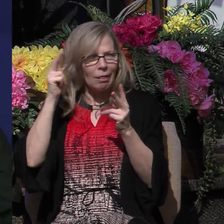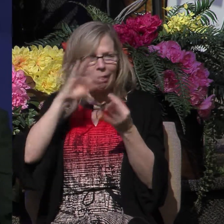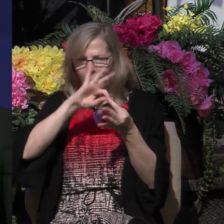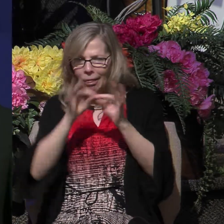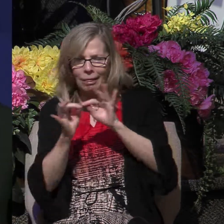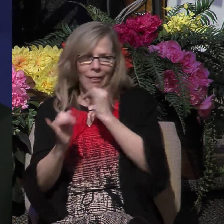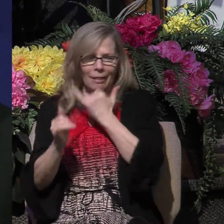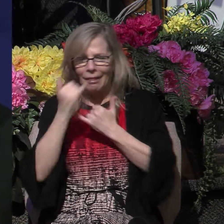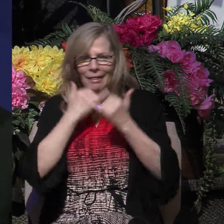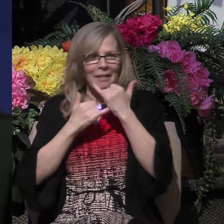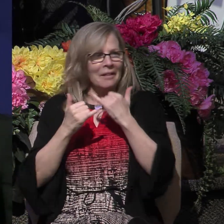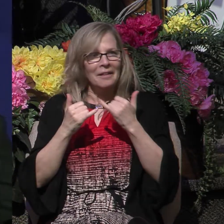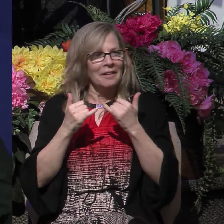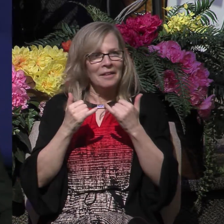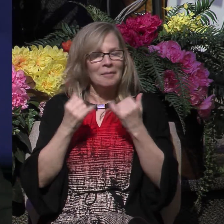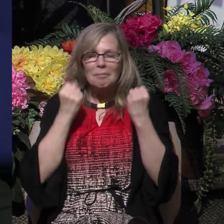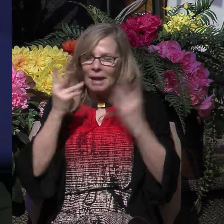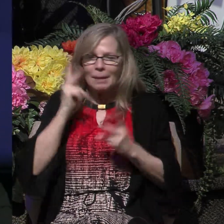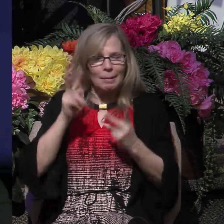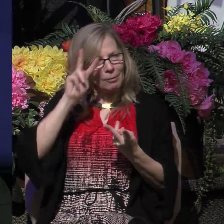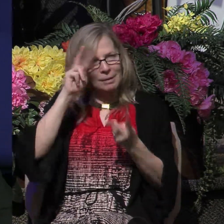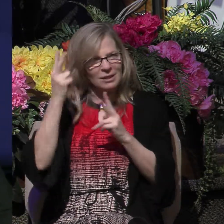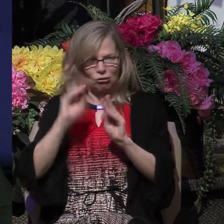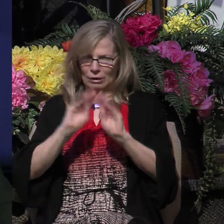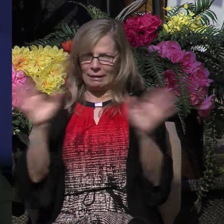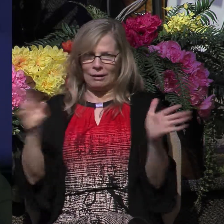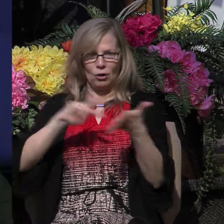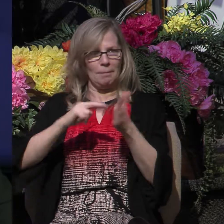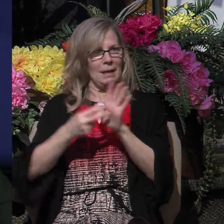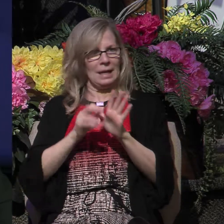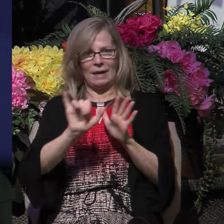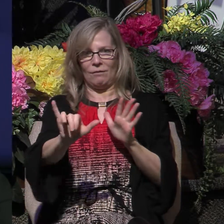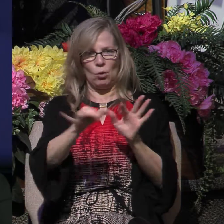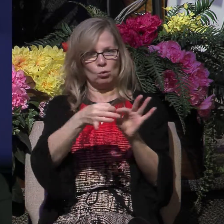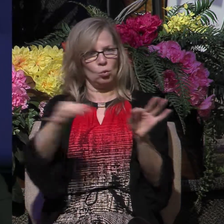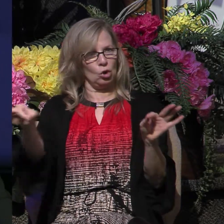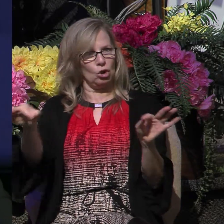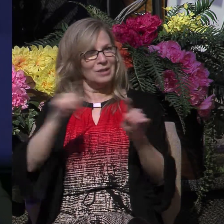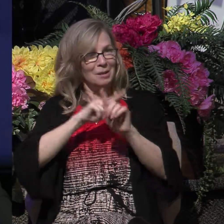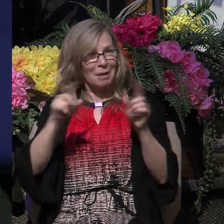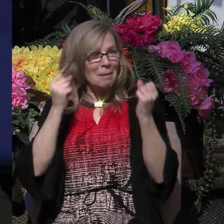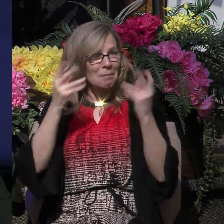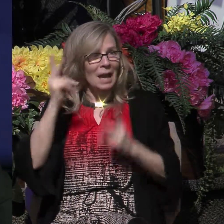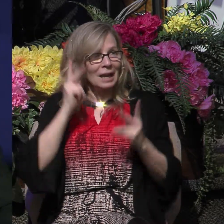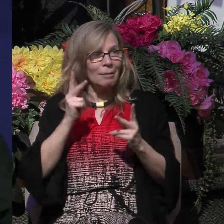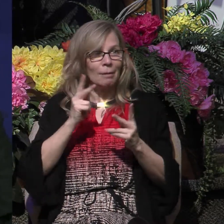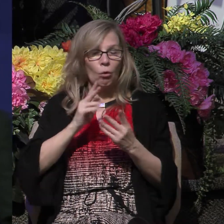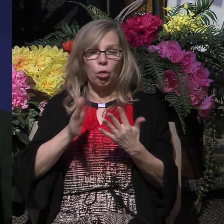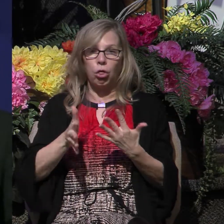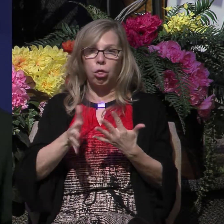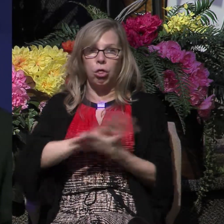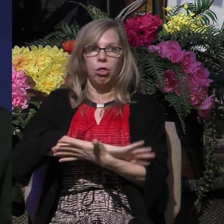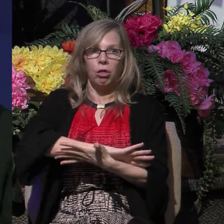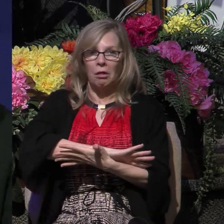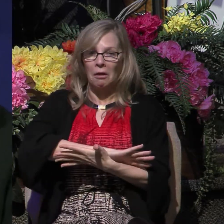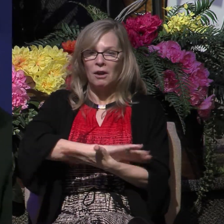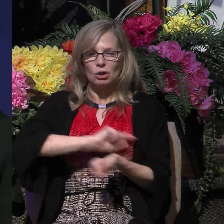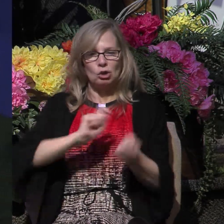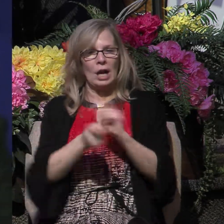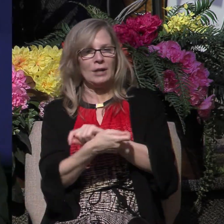misunderstood the clear meaning of these words, but they have distorted them by changing their meaning so